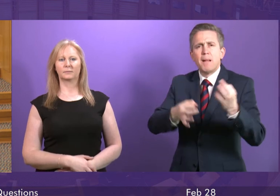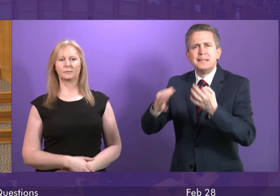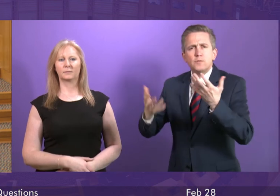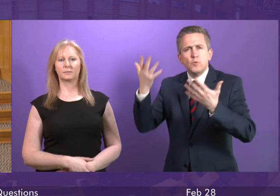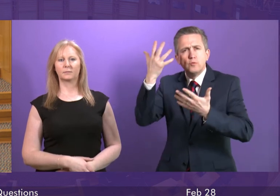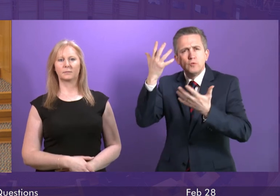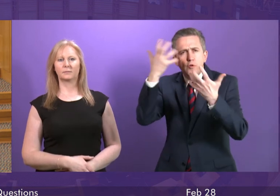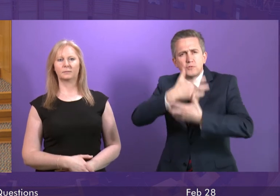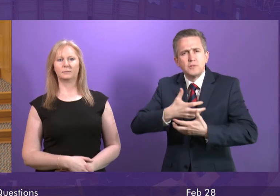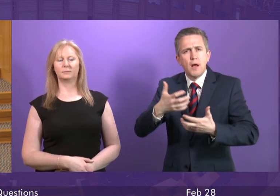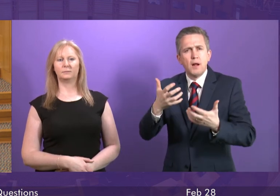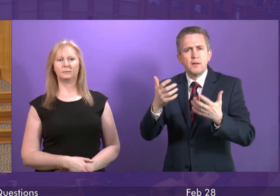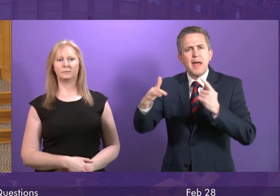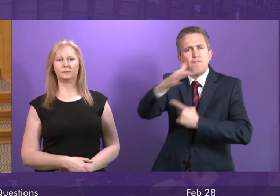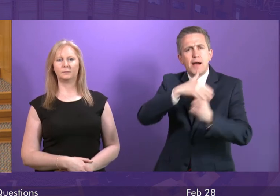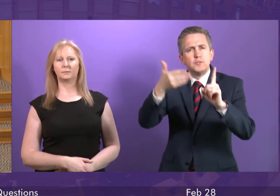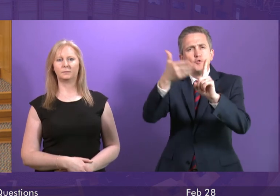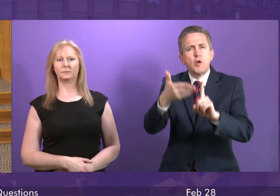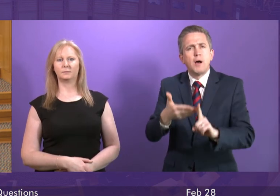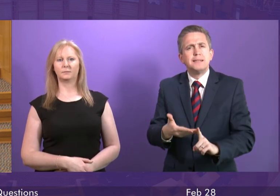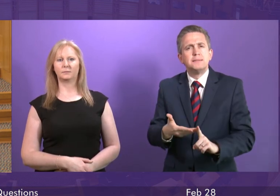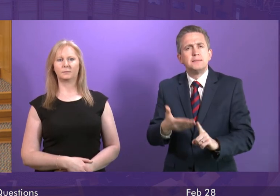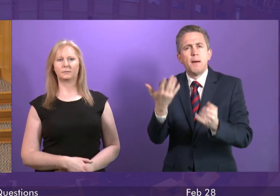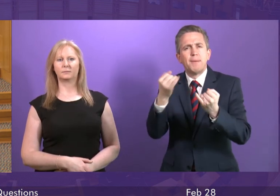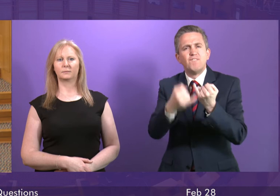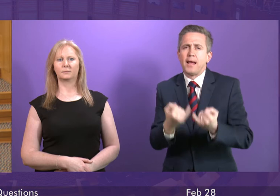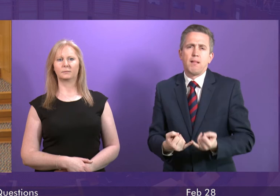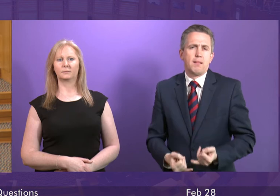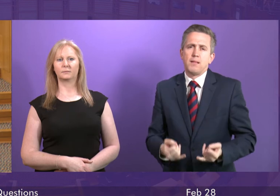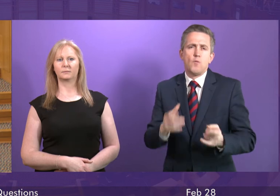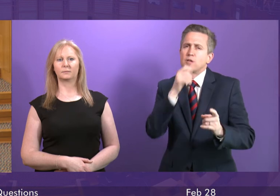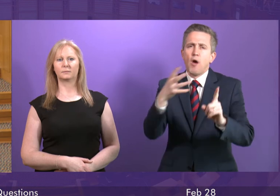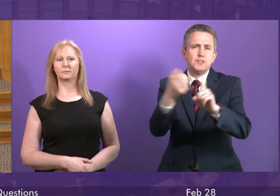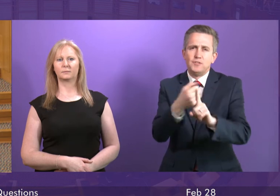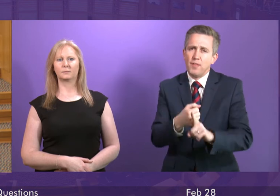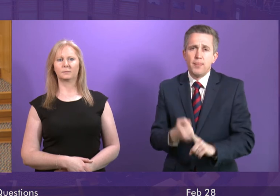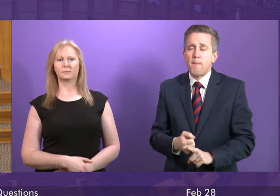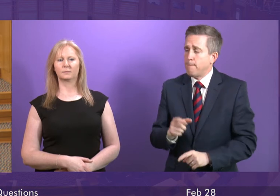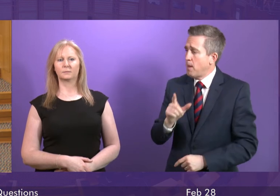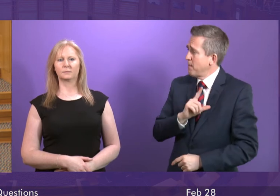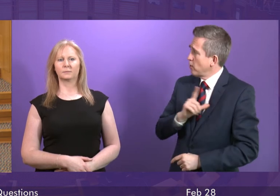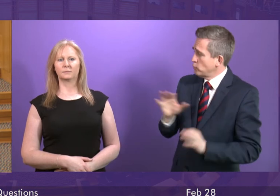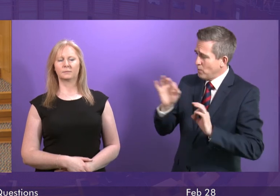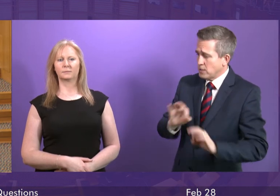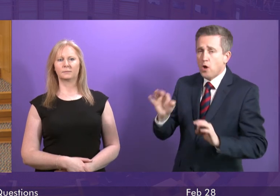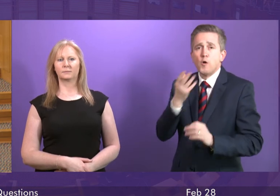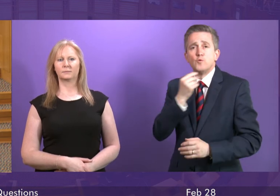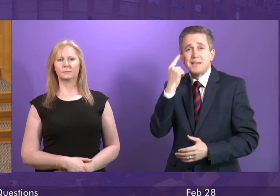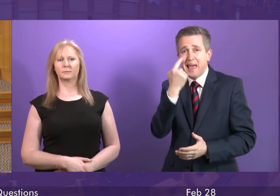targets will not be met, in part due to a failure to take an evidence-based approach when setting targets, and indeed